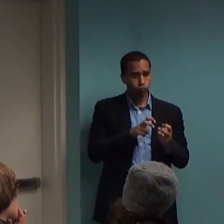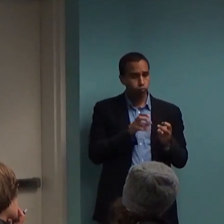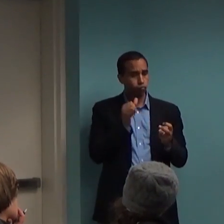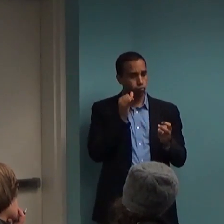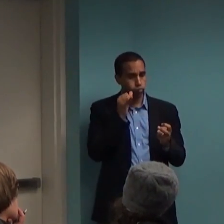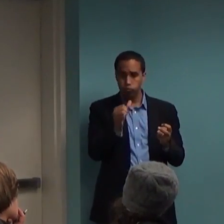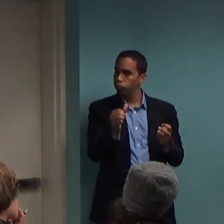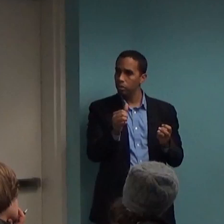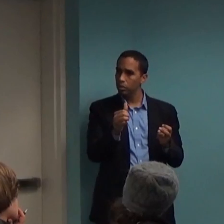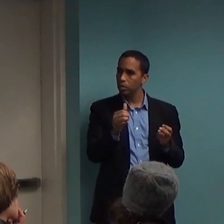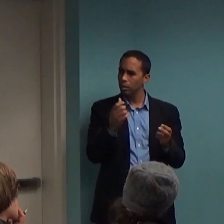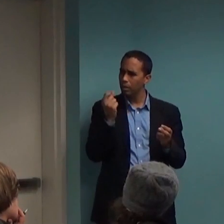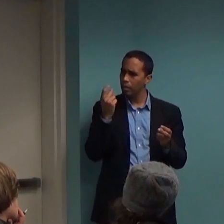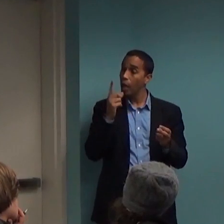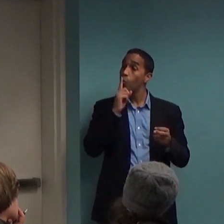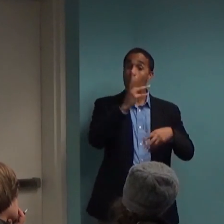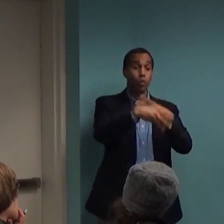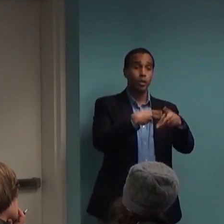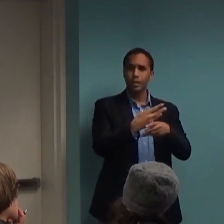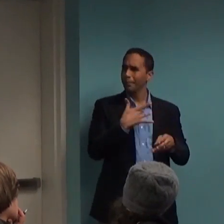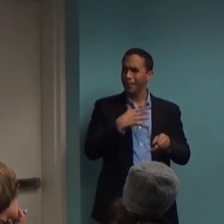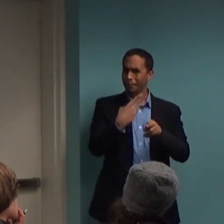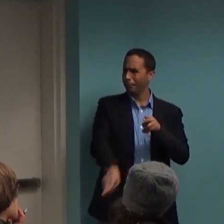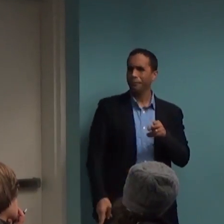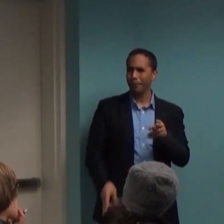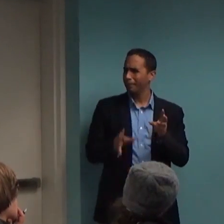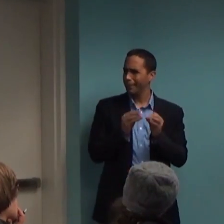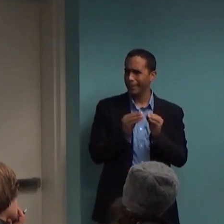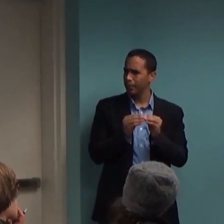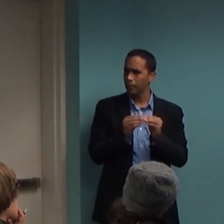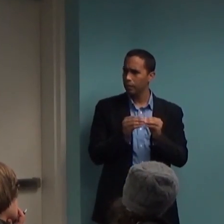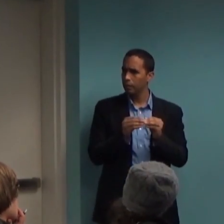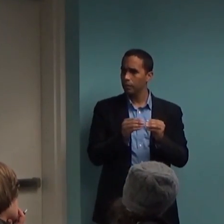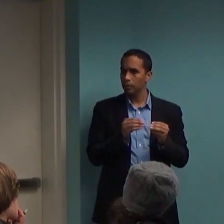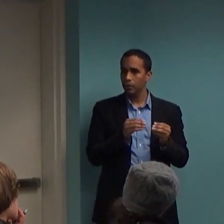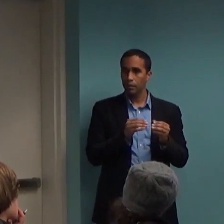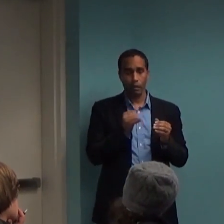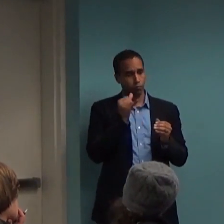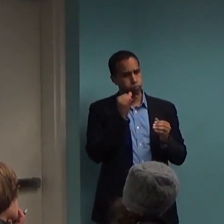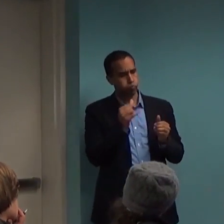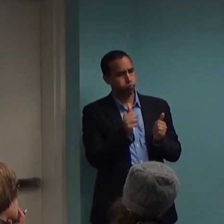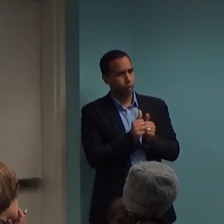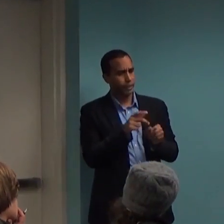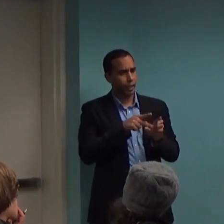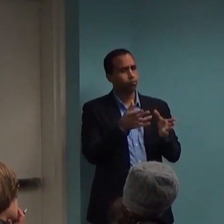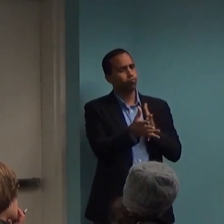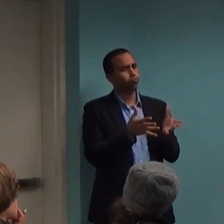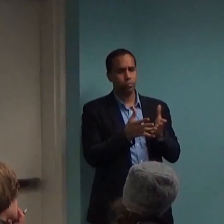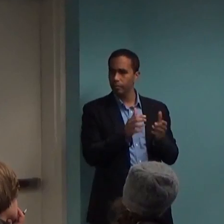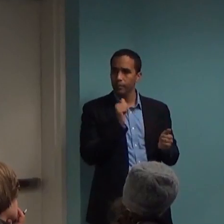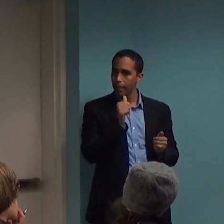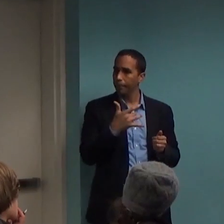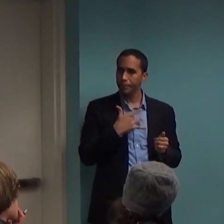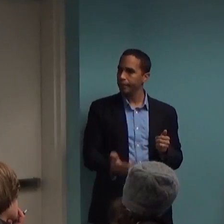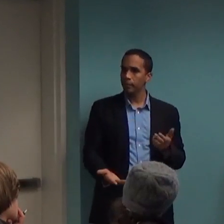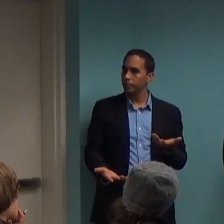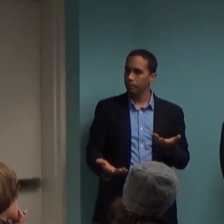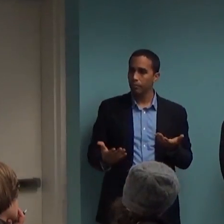practice, that is not at all how it goes. So, like, I have clients right now who are on medication, you know, any practicing clinician